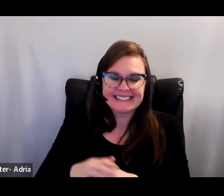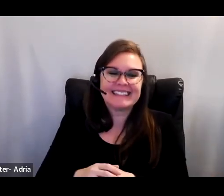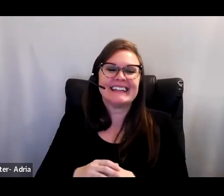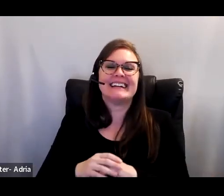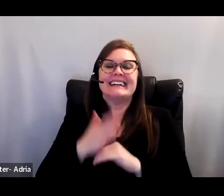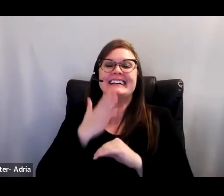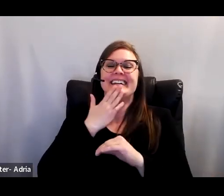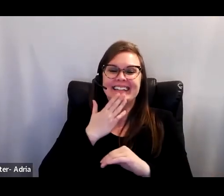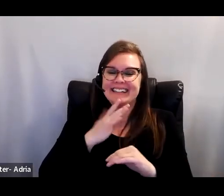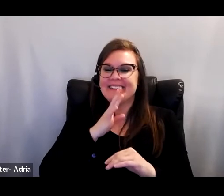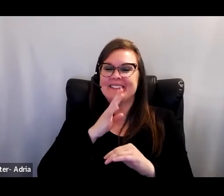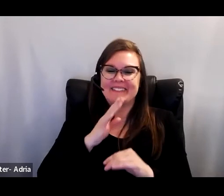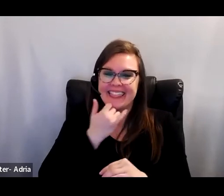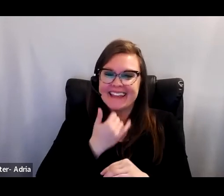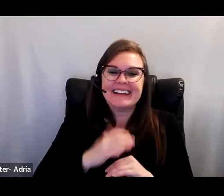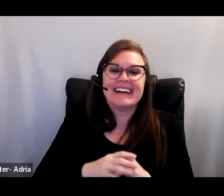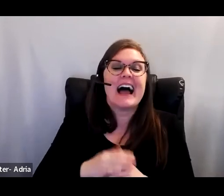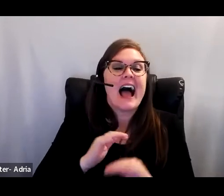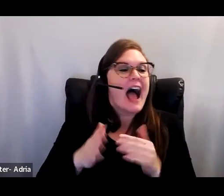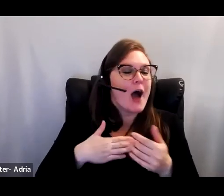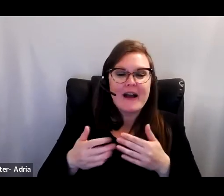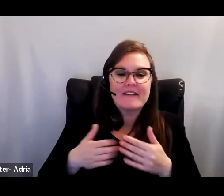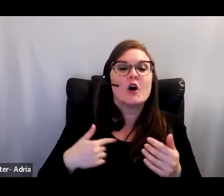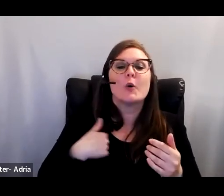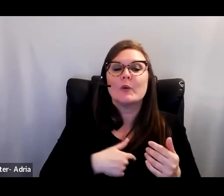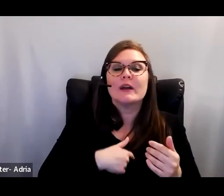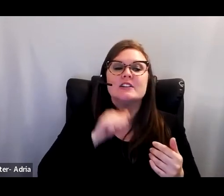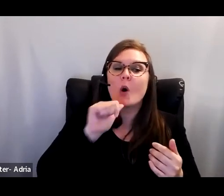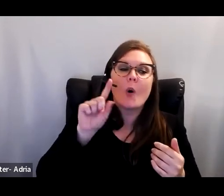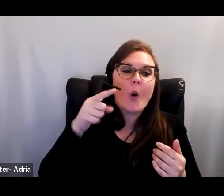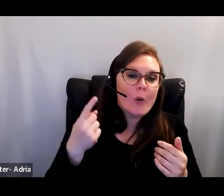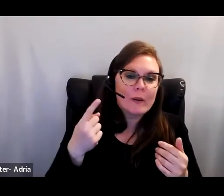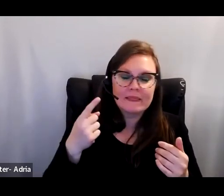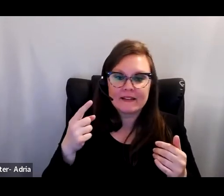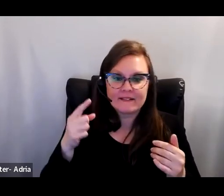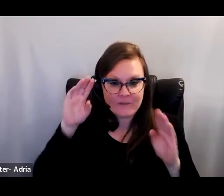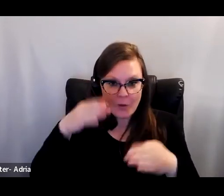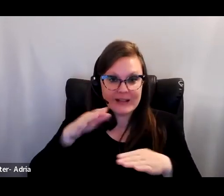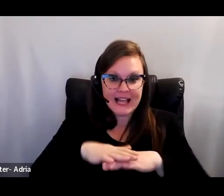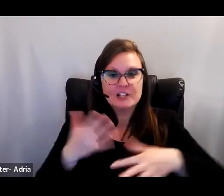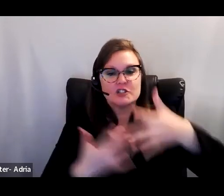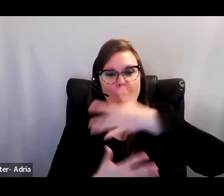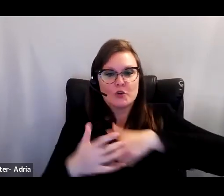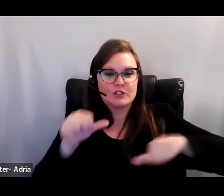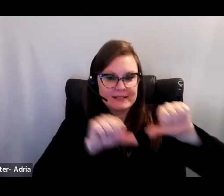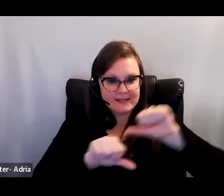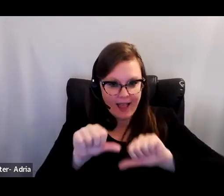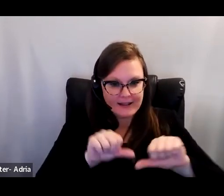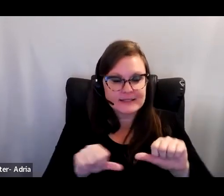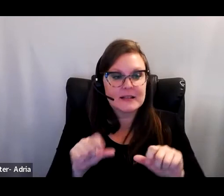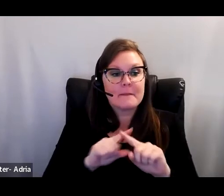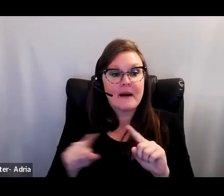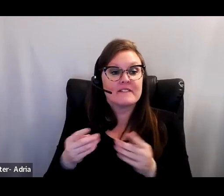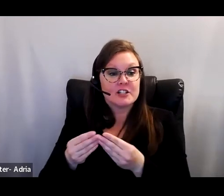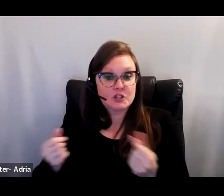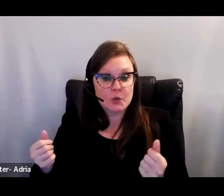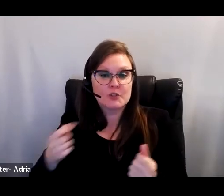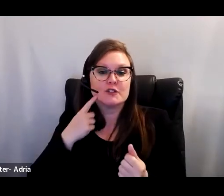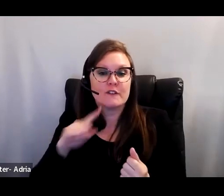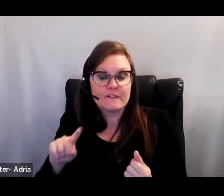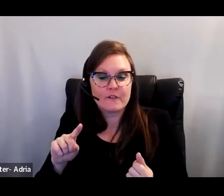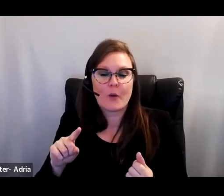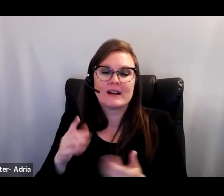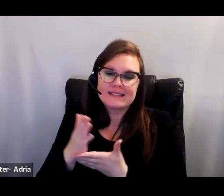we don't often extend outside the social sciences. Yet, it's quite likely that some solutions to vexing educational problems,